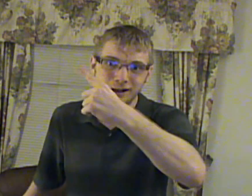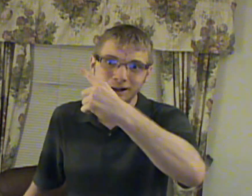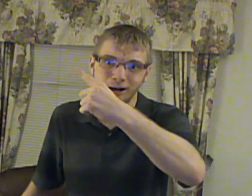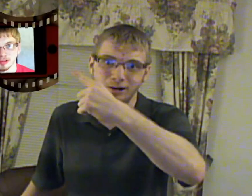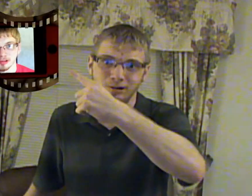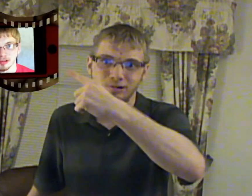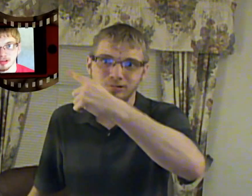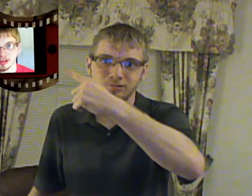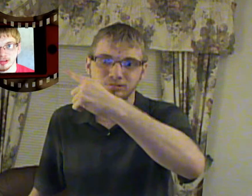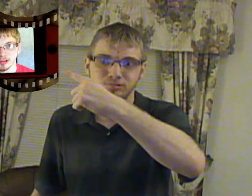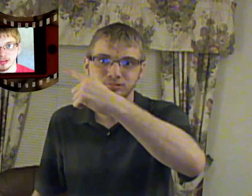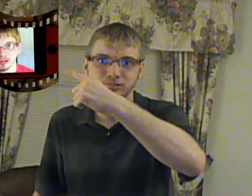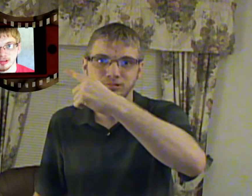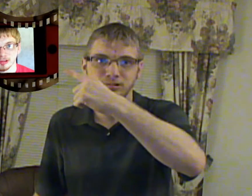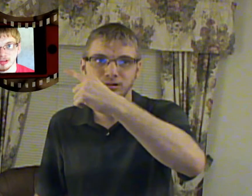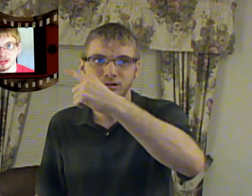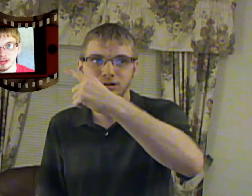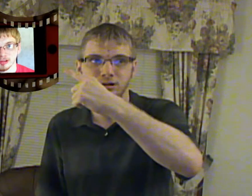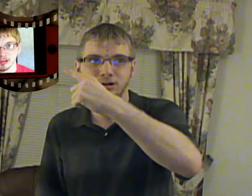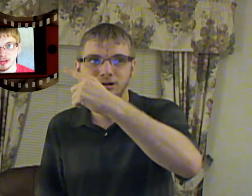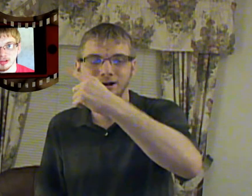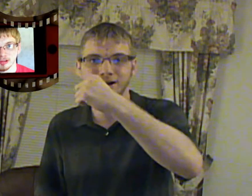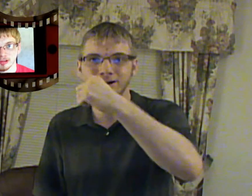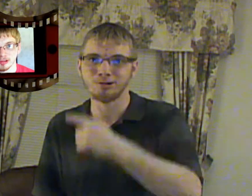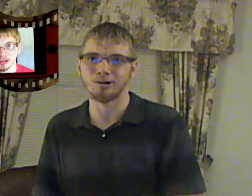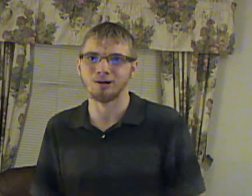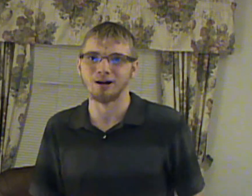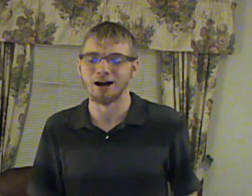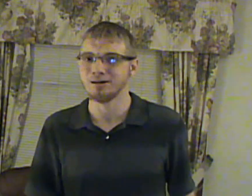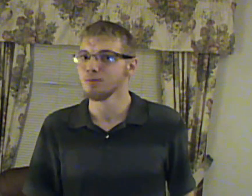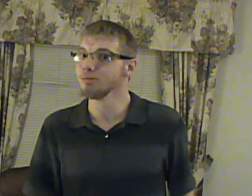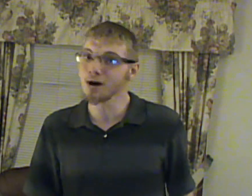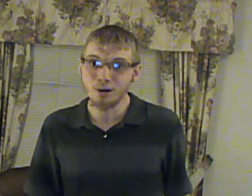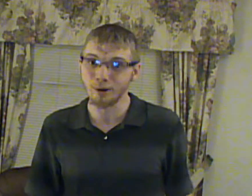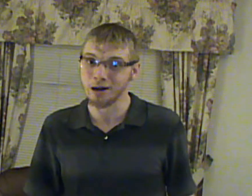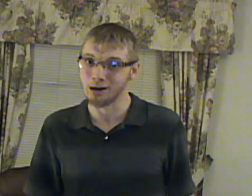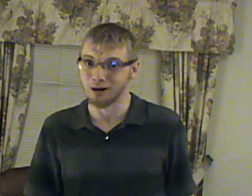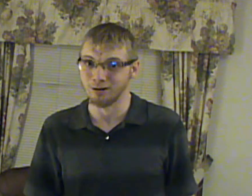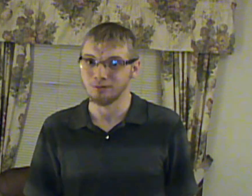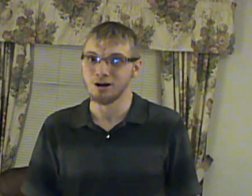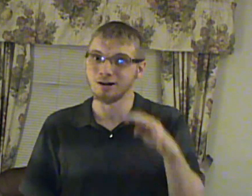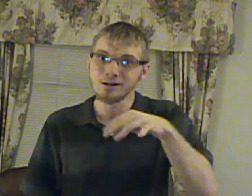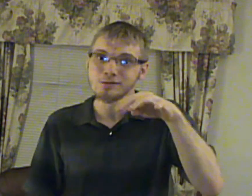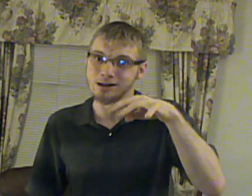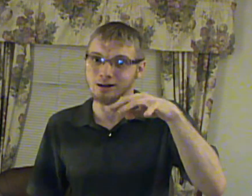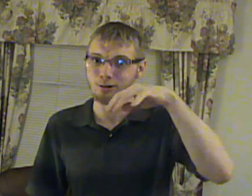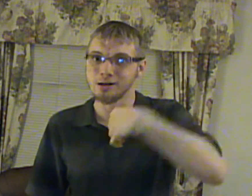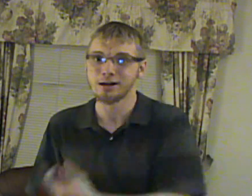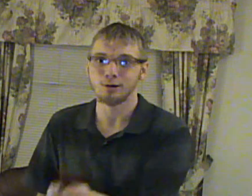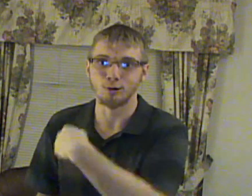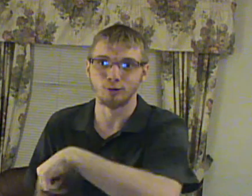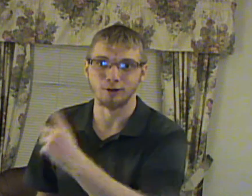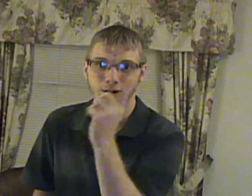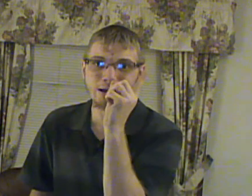you it?